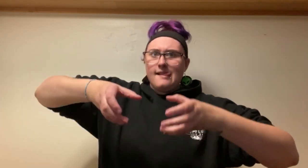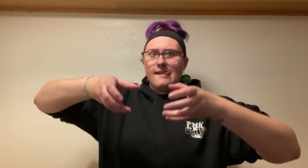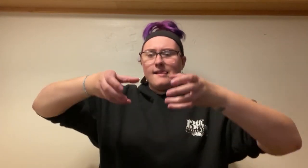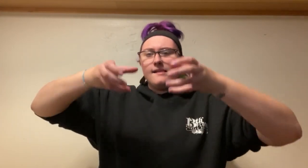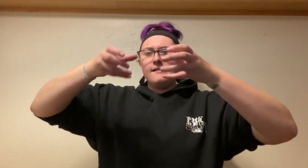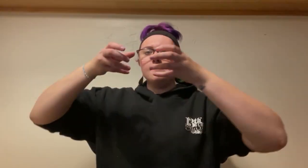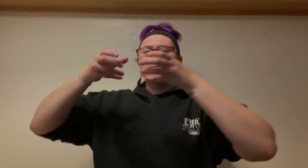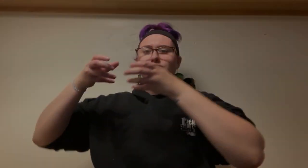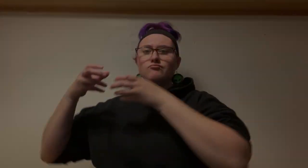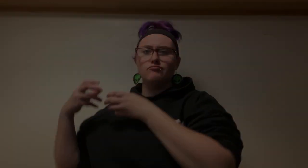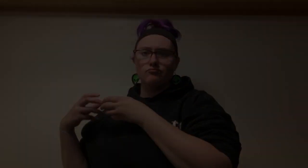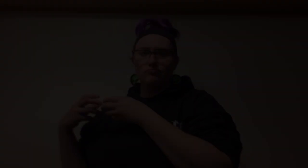totally apart.